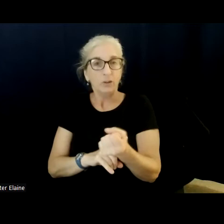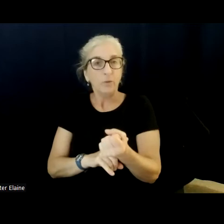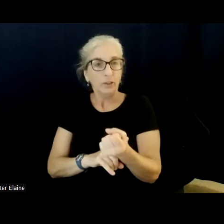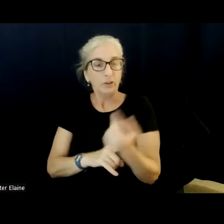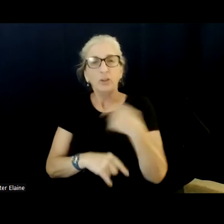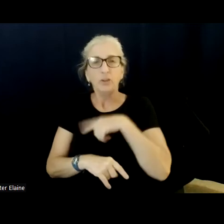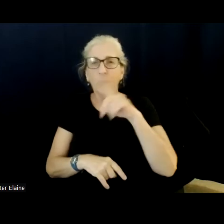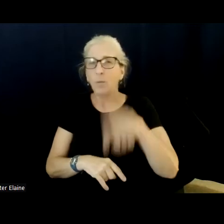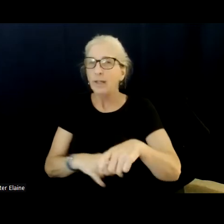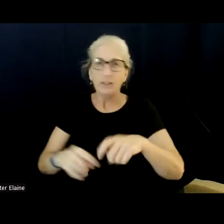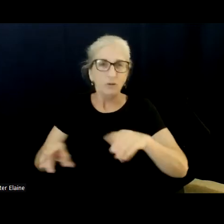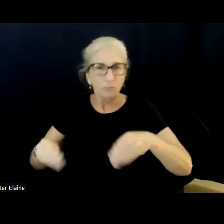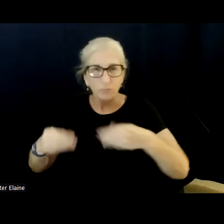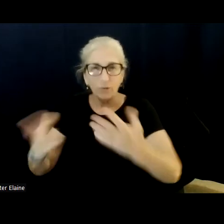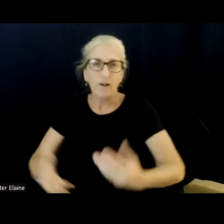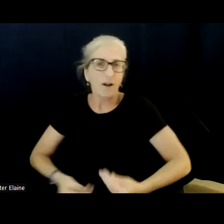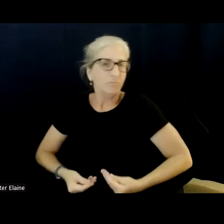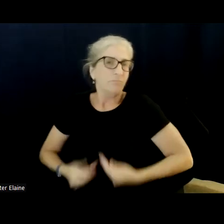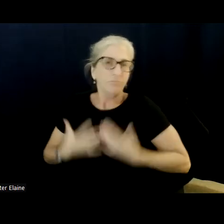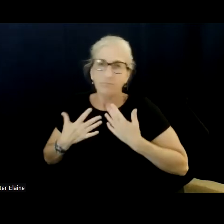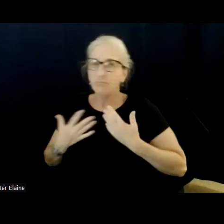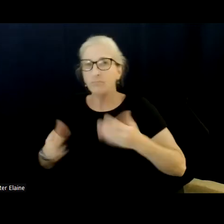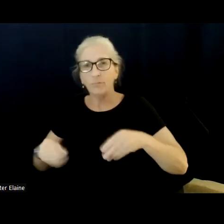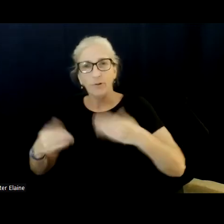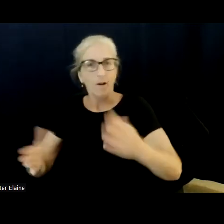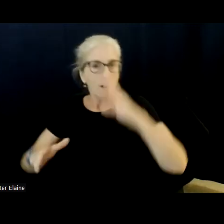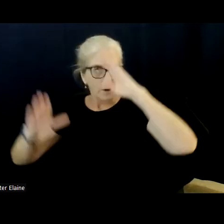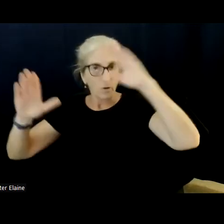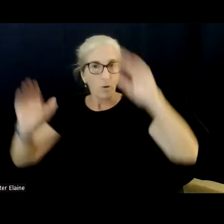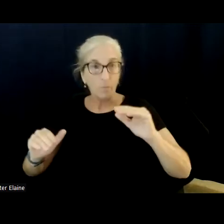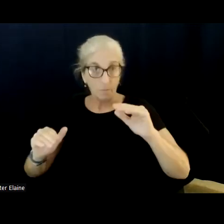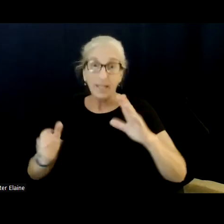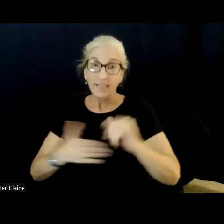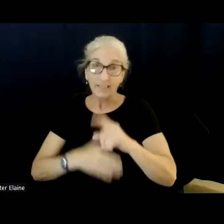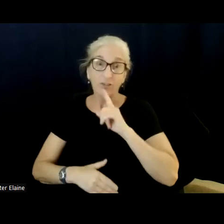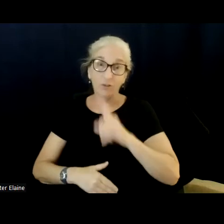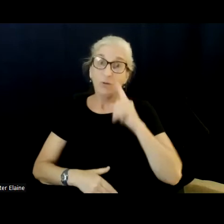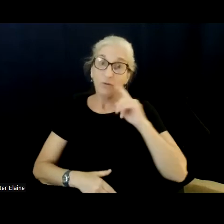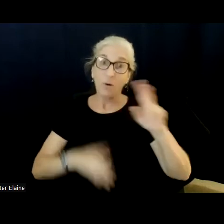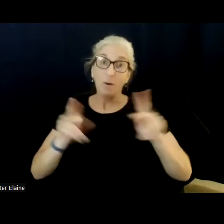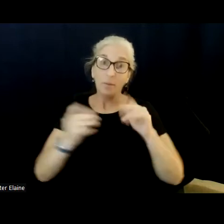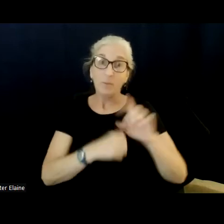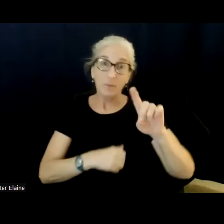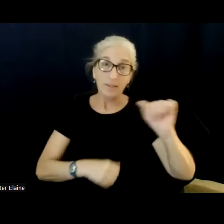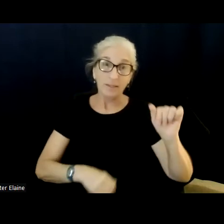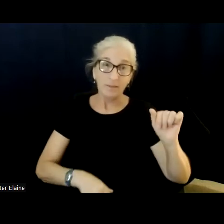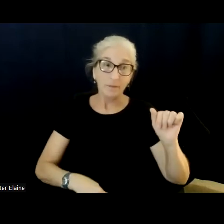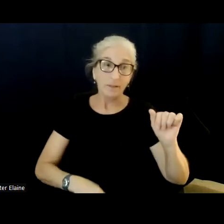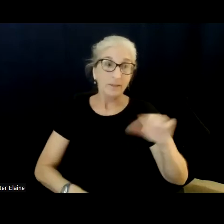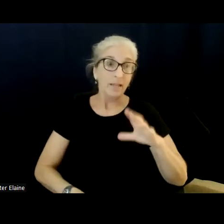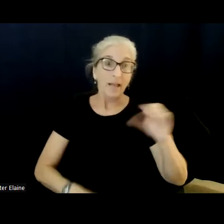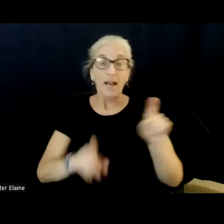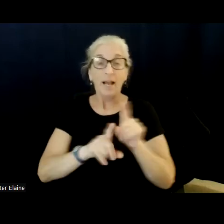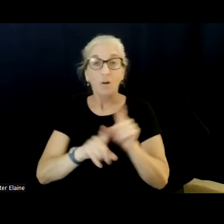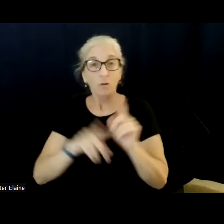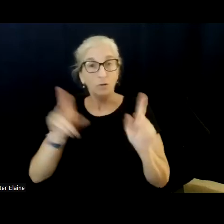restoring hope in their lives. And so, uh, and, this is definitely the case when it comes to the disabled and, and people that have, uh, learning